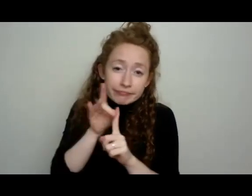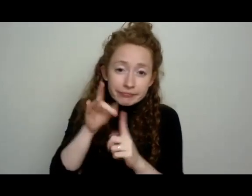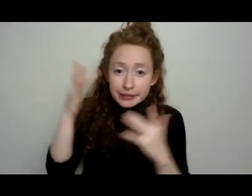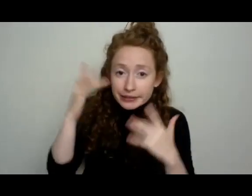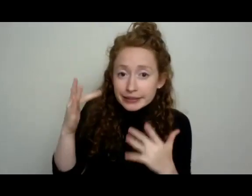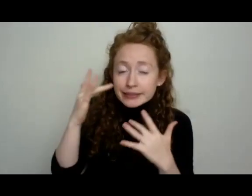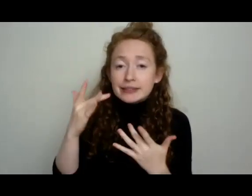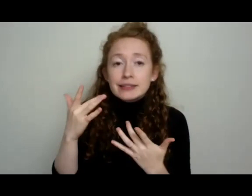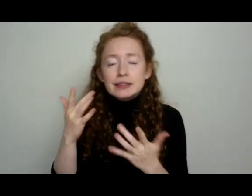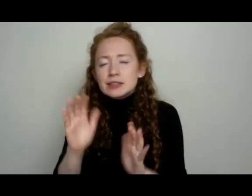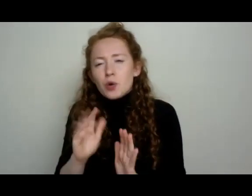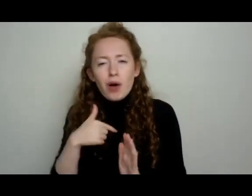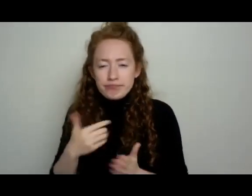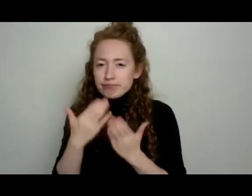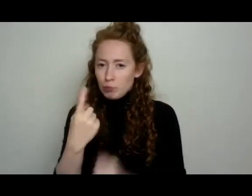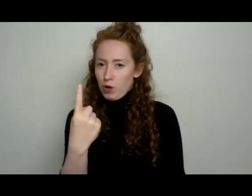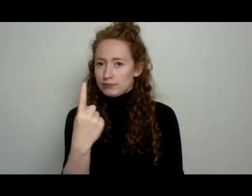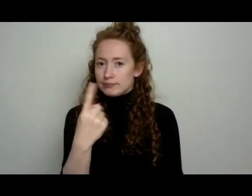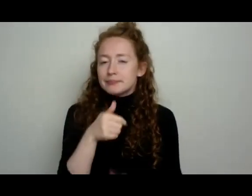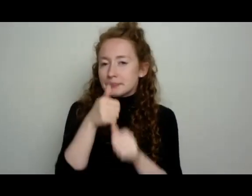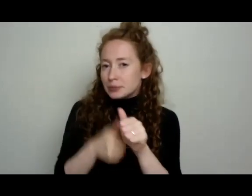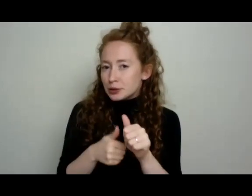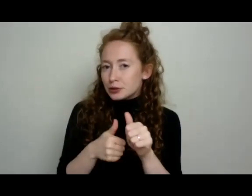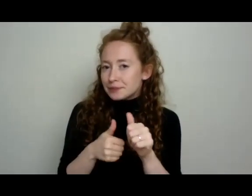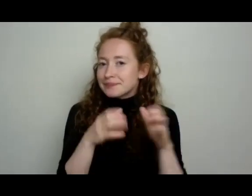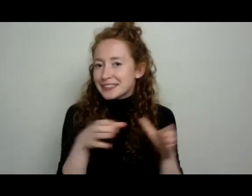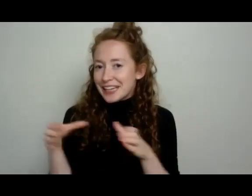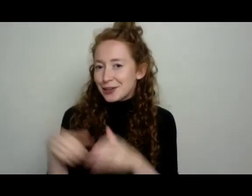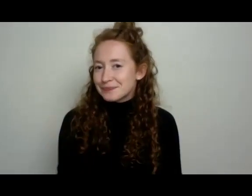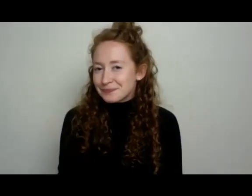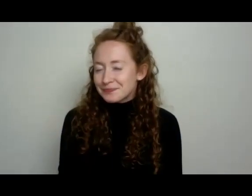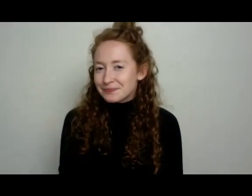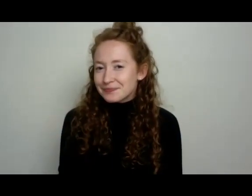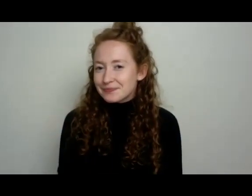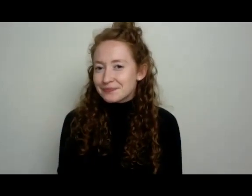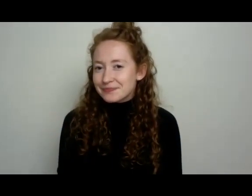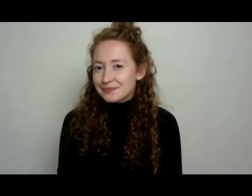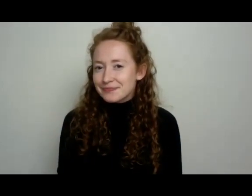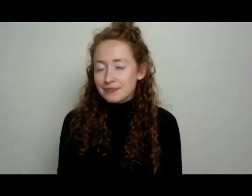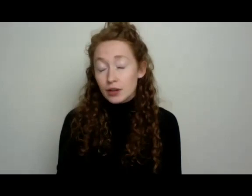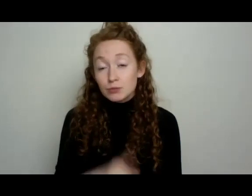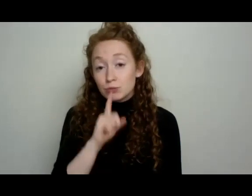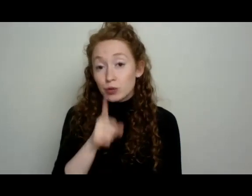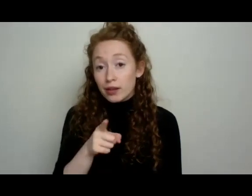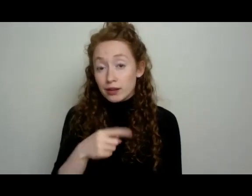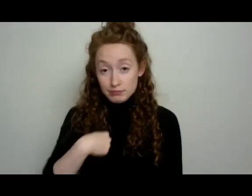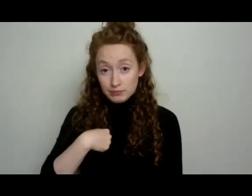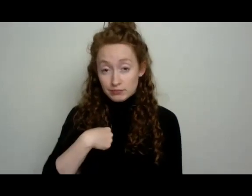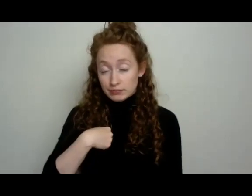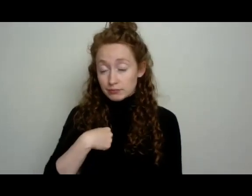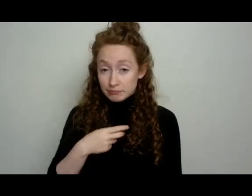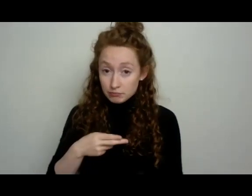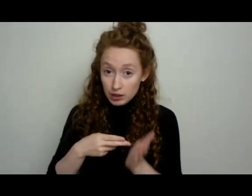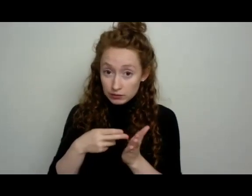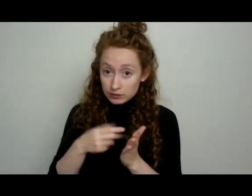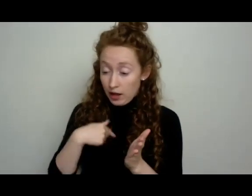plant per container. And I personally, it drives me crazy to have this tiny little plant in the midst of this great big container.